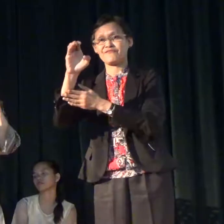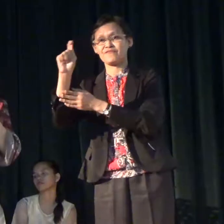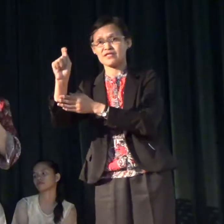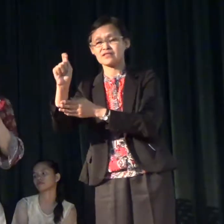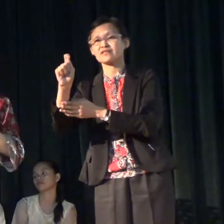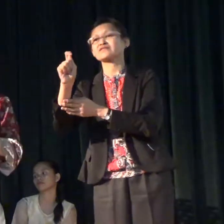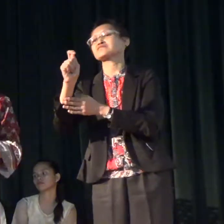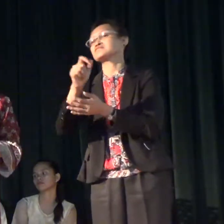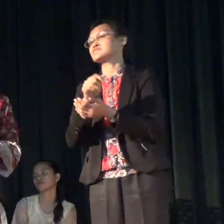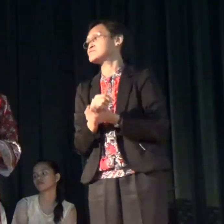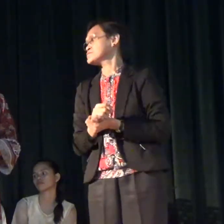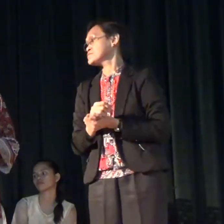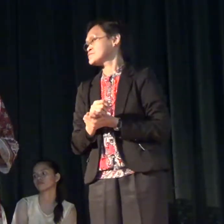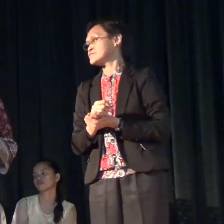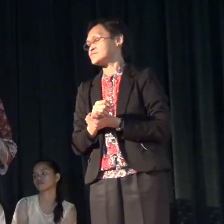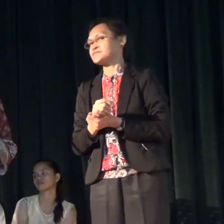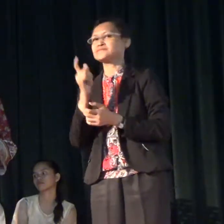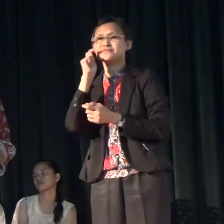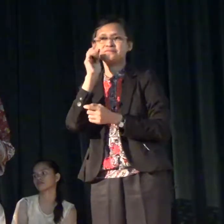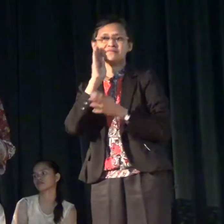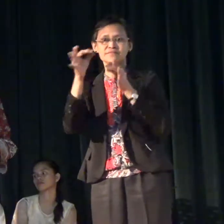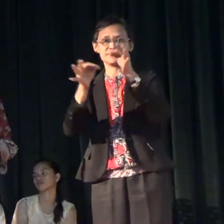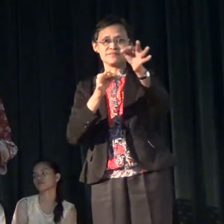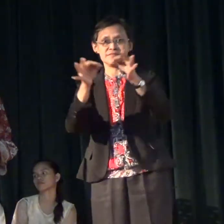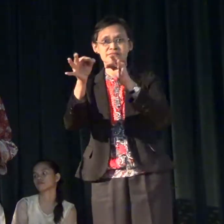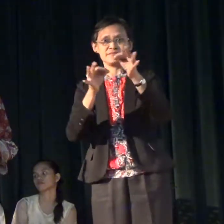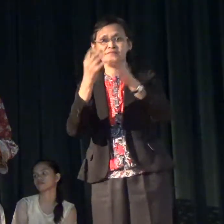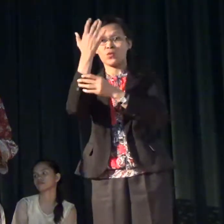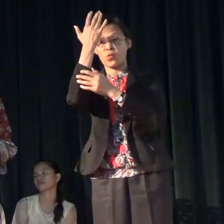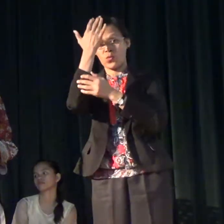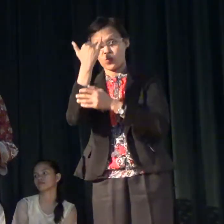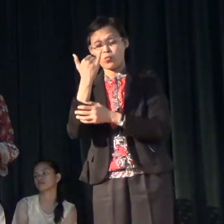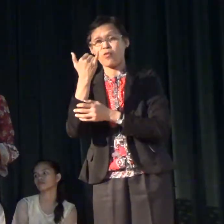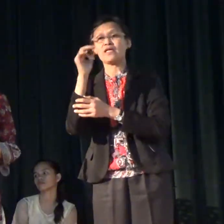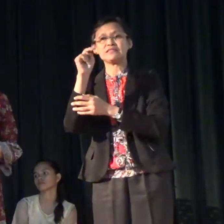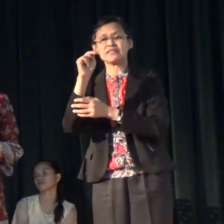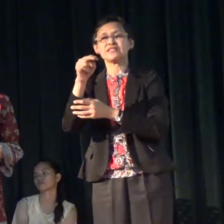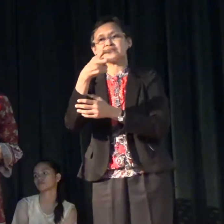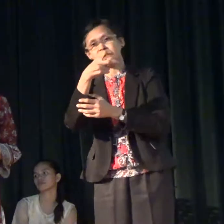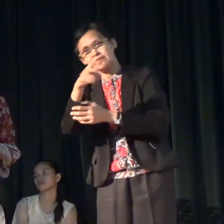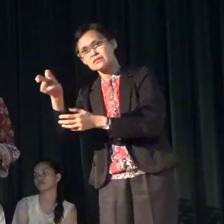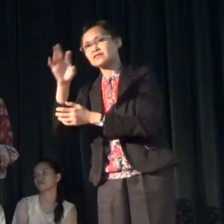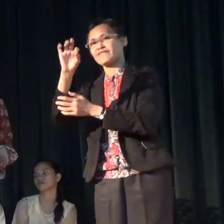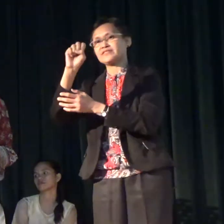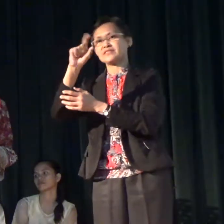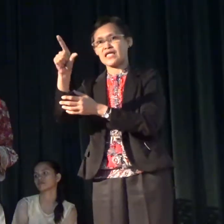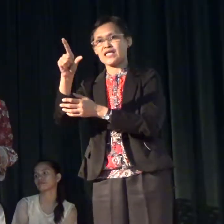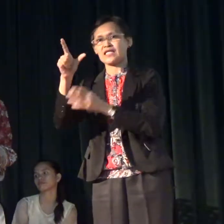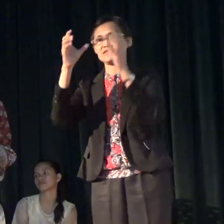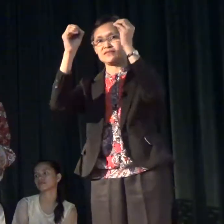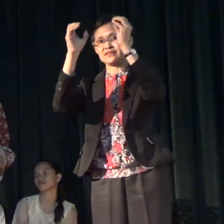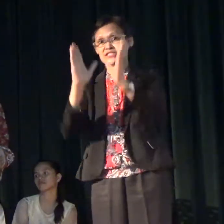So, let me explain to you, why did I have to switch to FSL as a teacher?